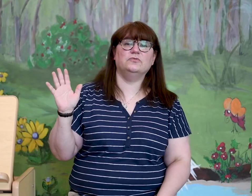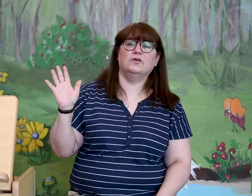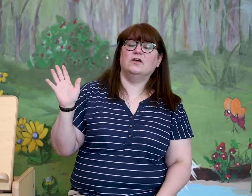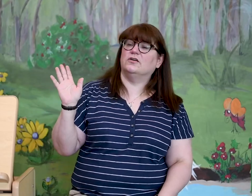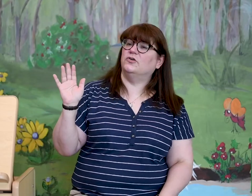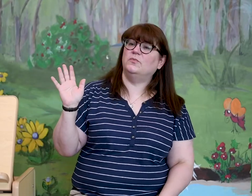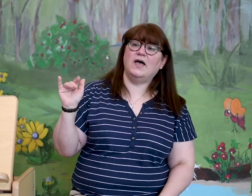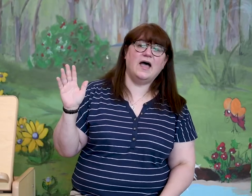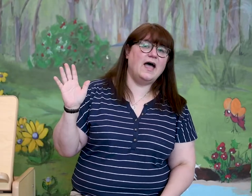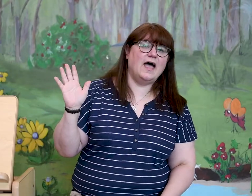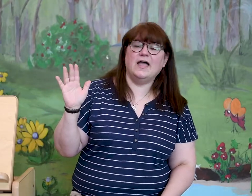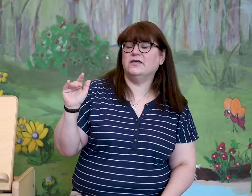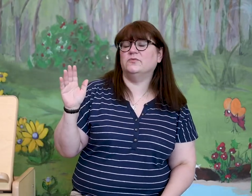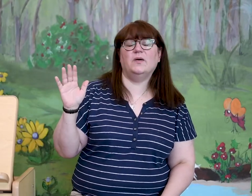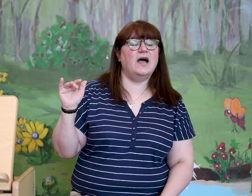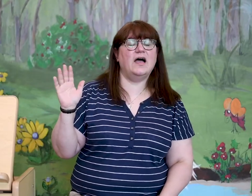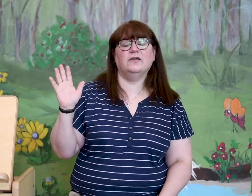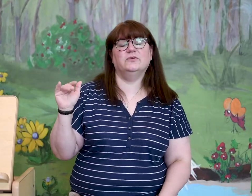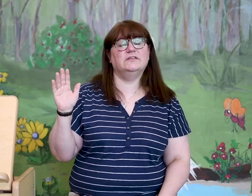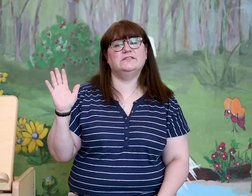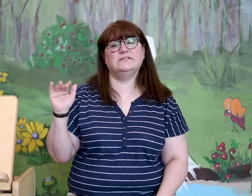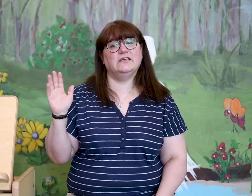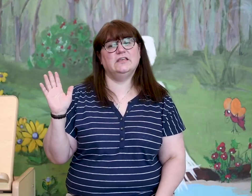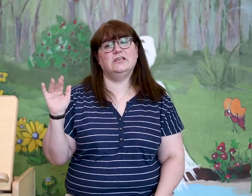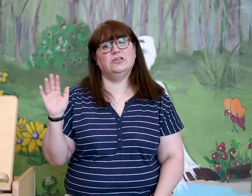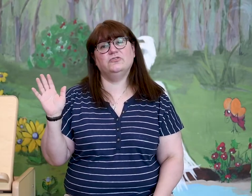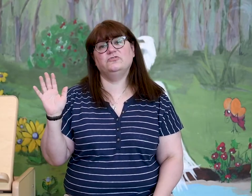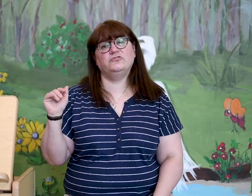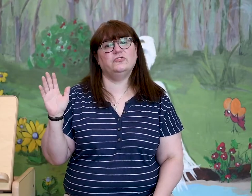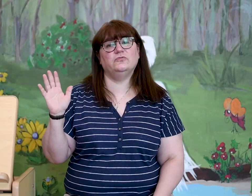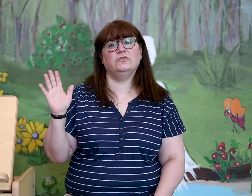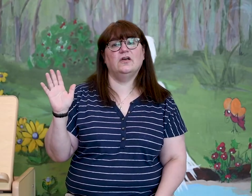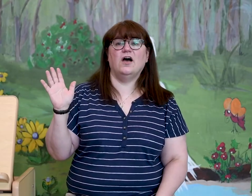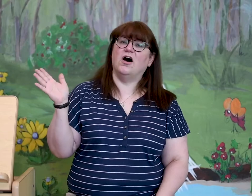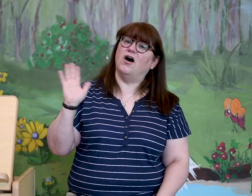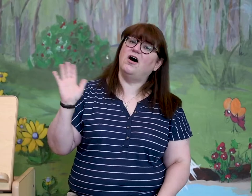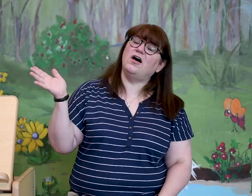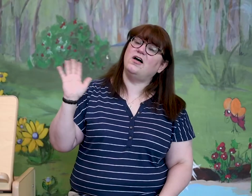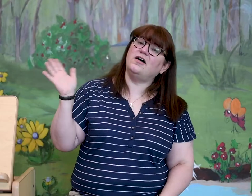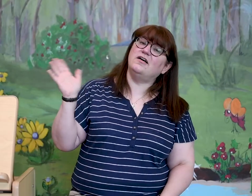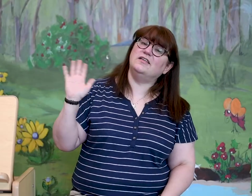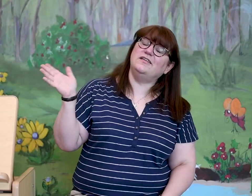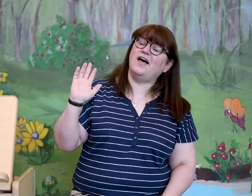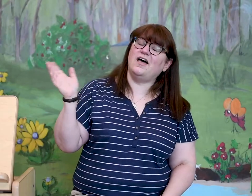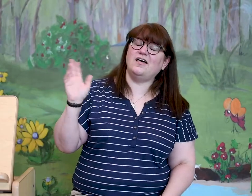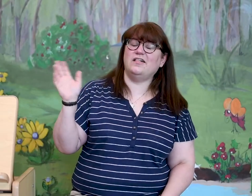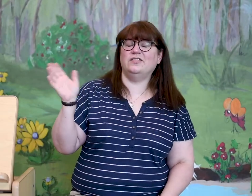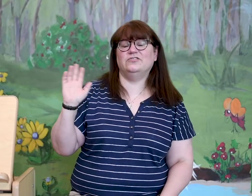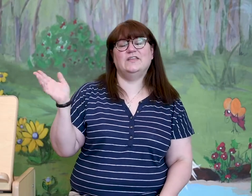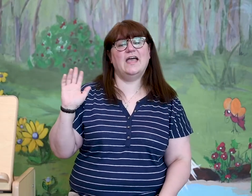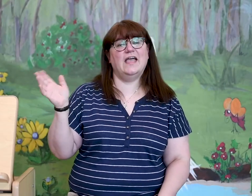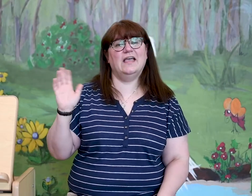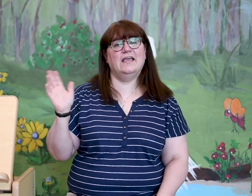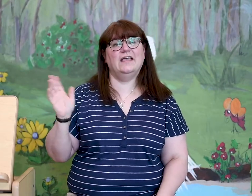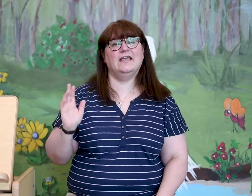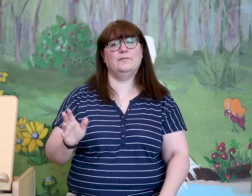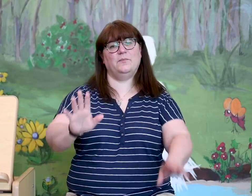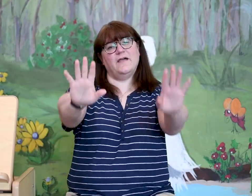Goodbye, goodbye, we'll see you soon on another day. Bye,